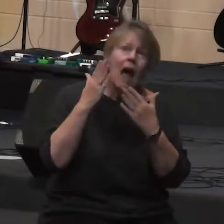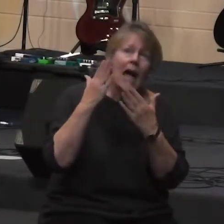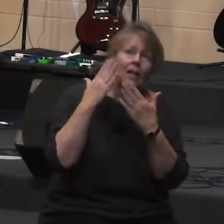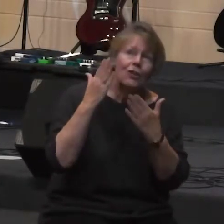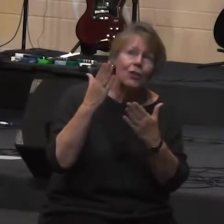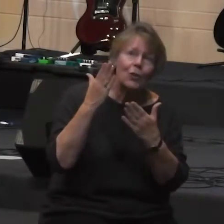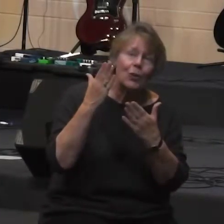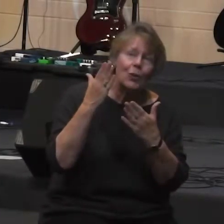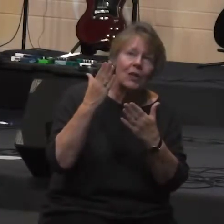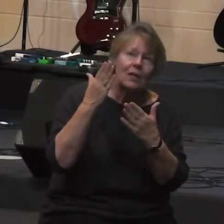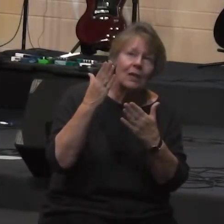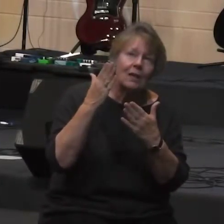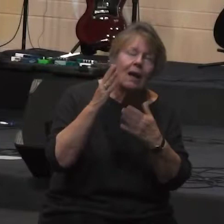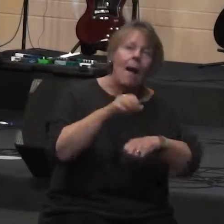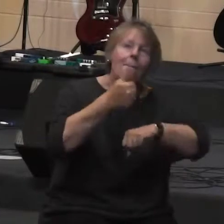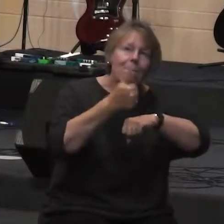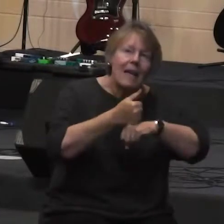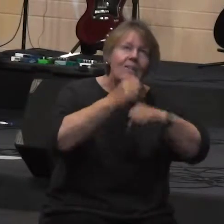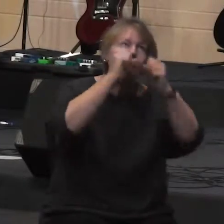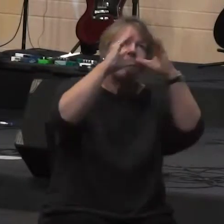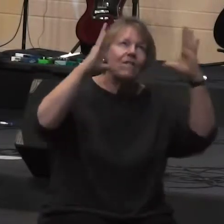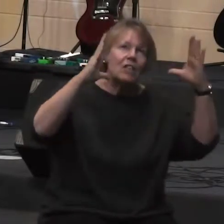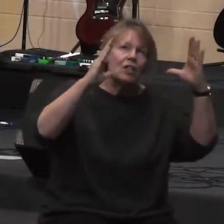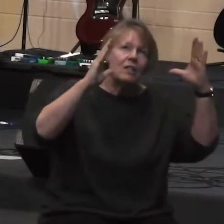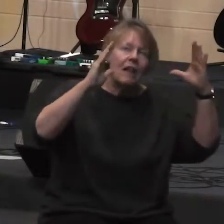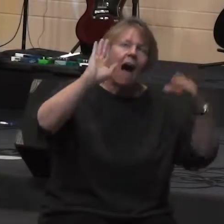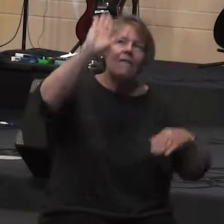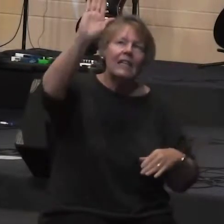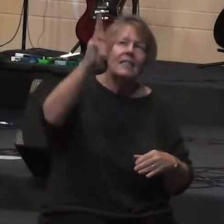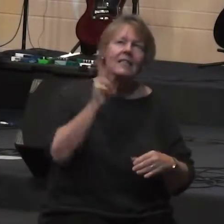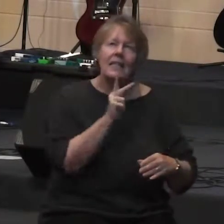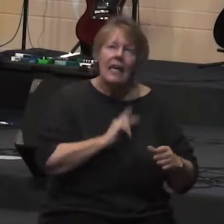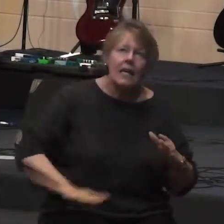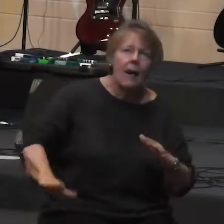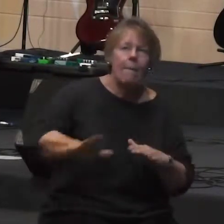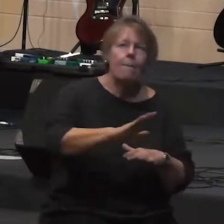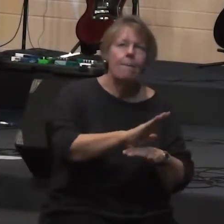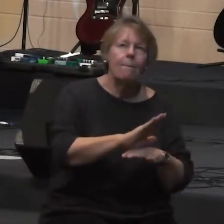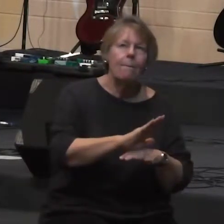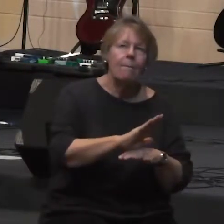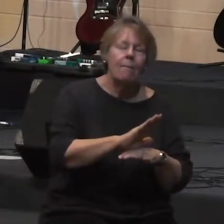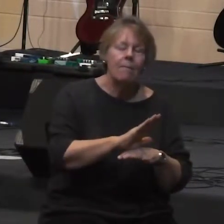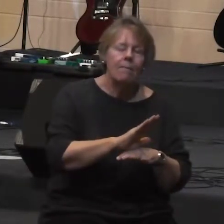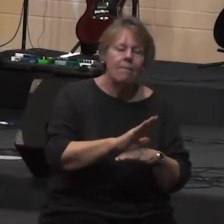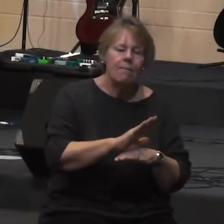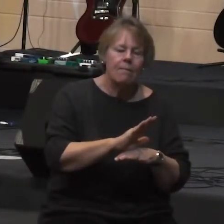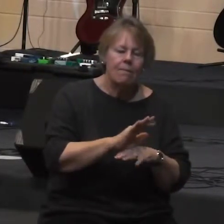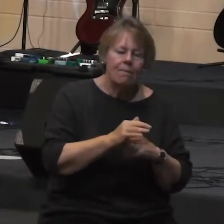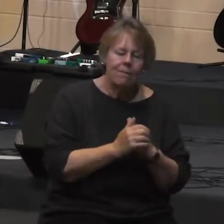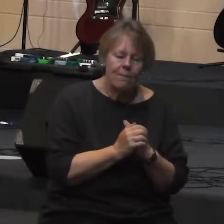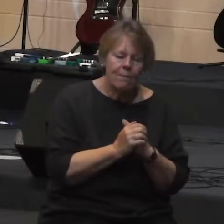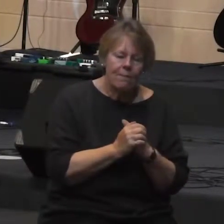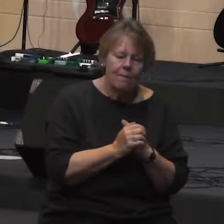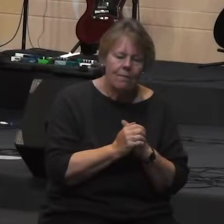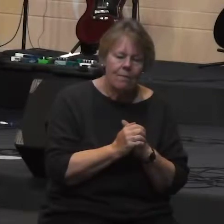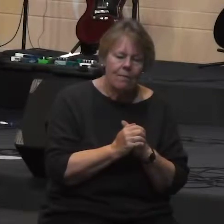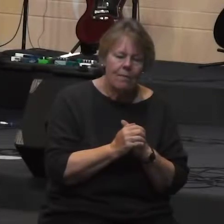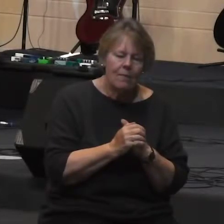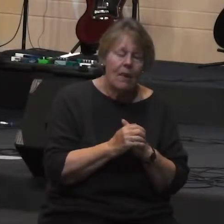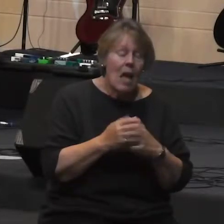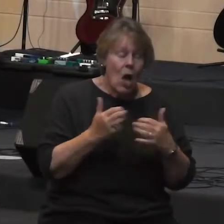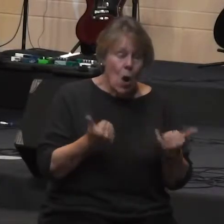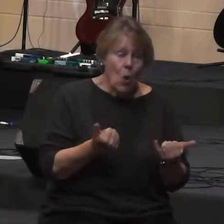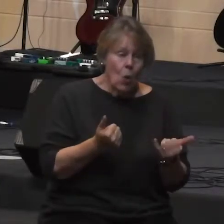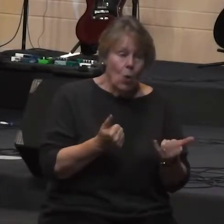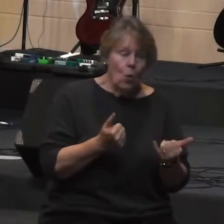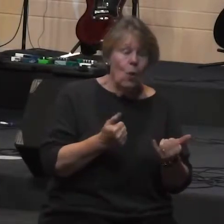of the kingdom of God and so here's my invitation to you we're purposefully having the offering come around